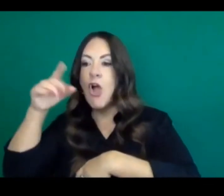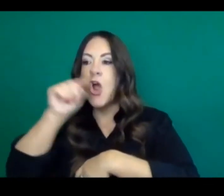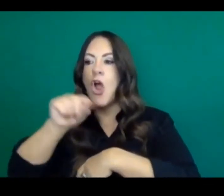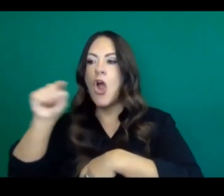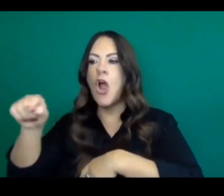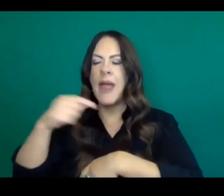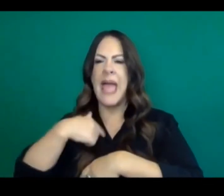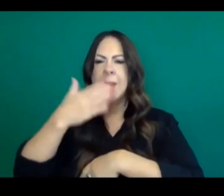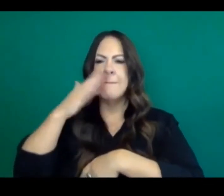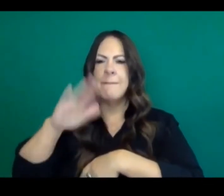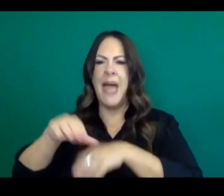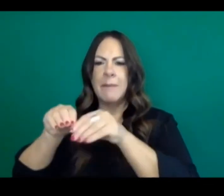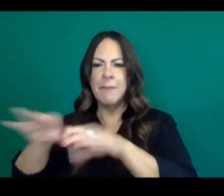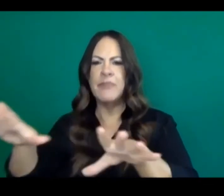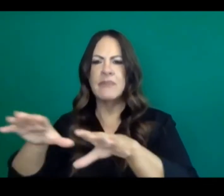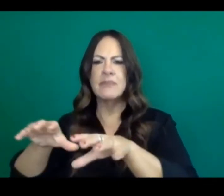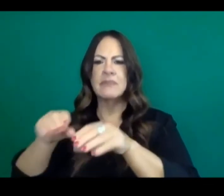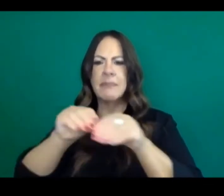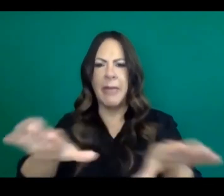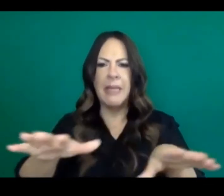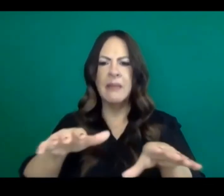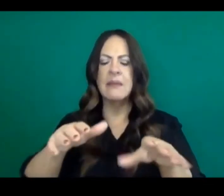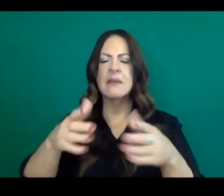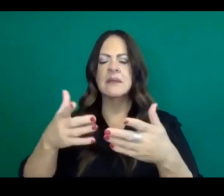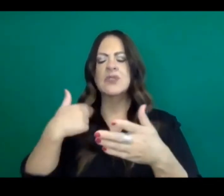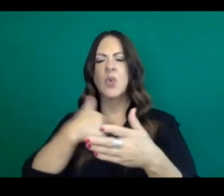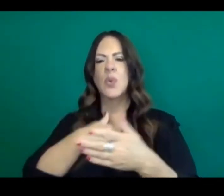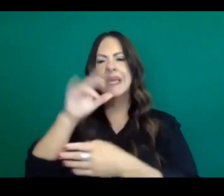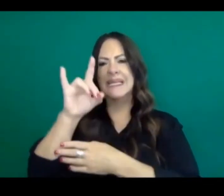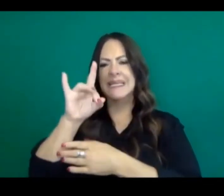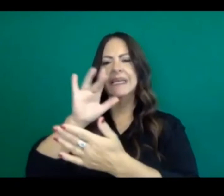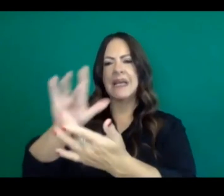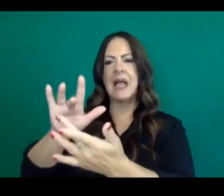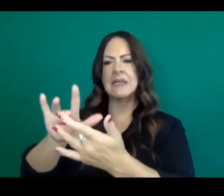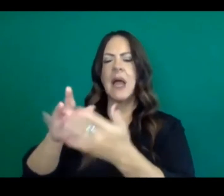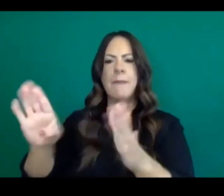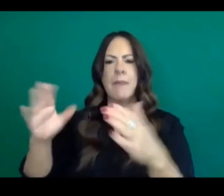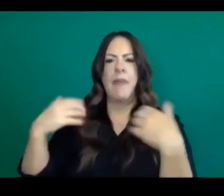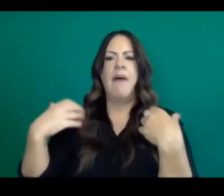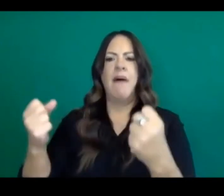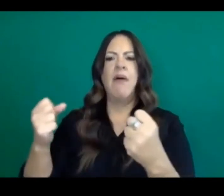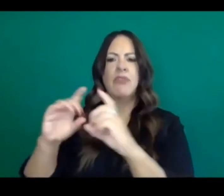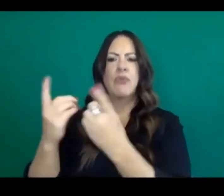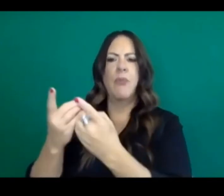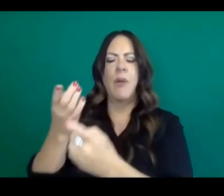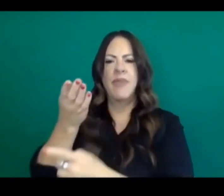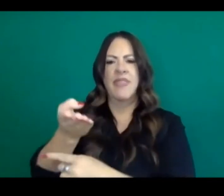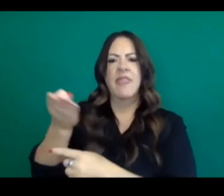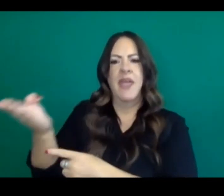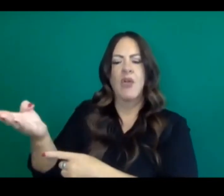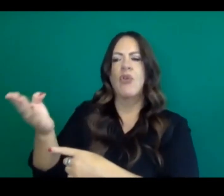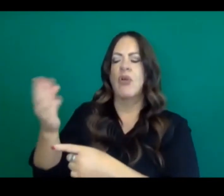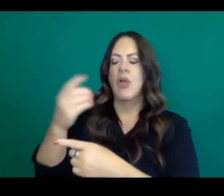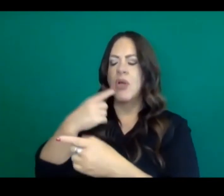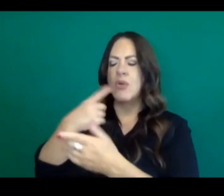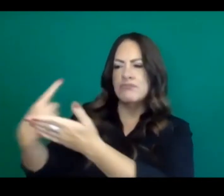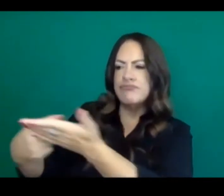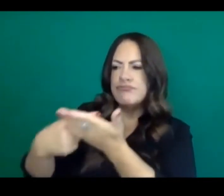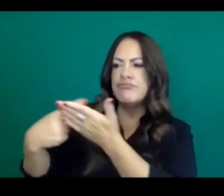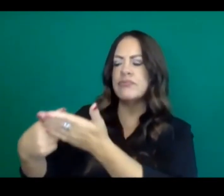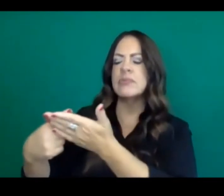working with our community partners and public health partners, discovering that really the penetration of the messaging